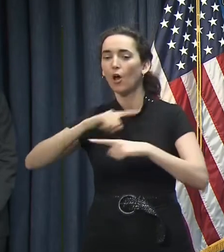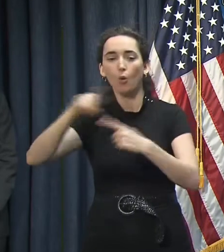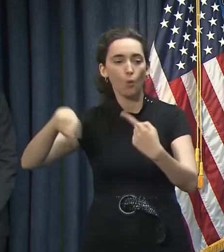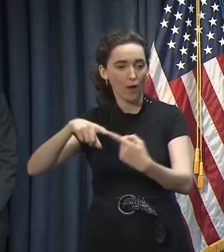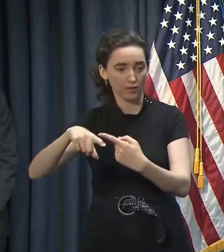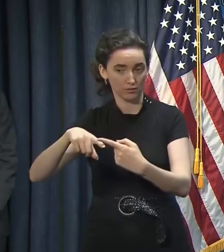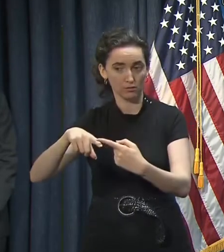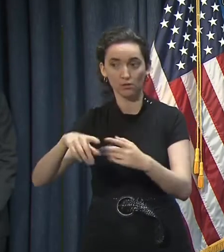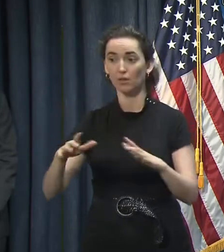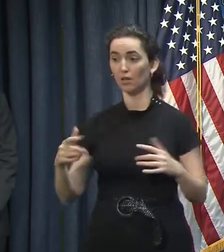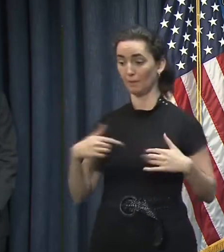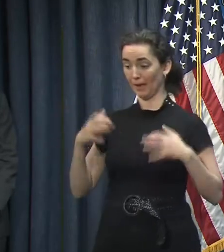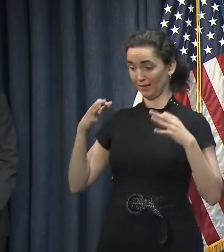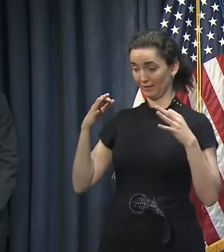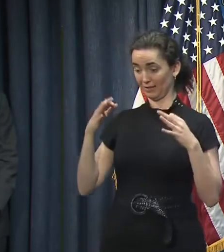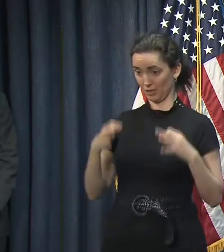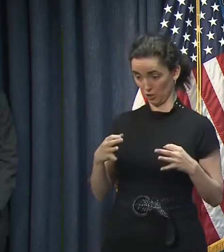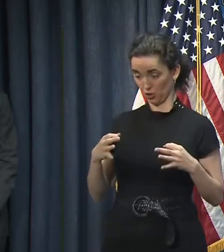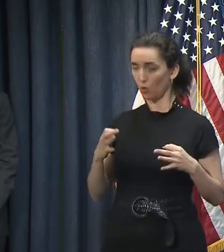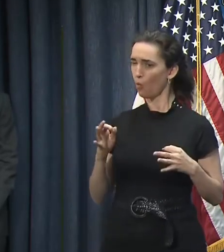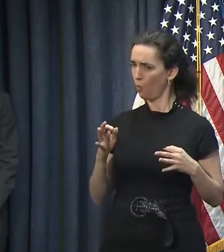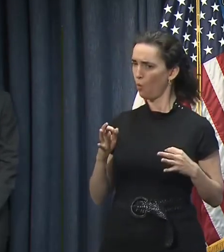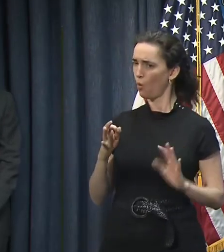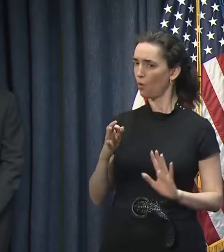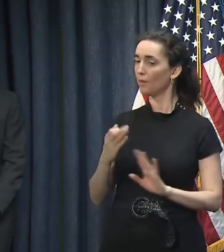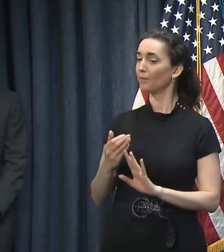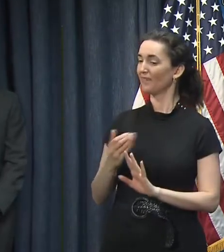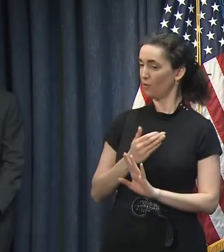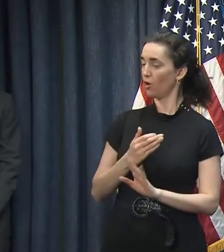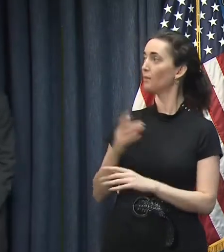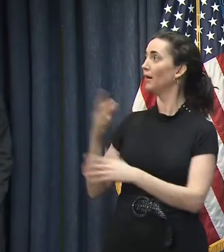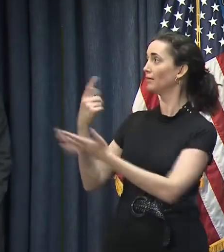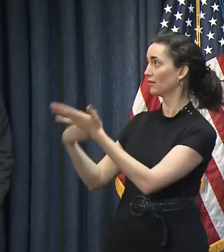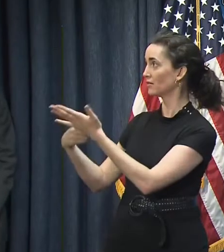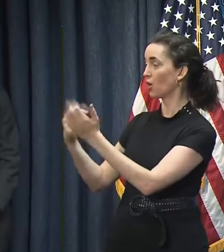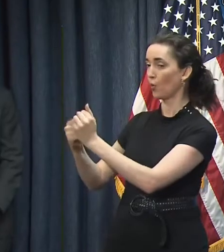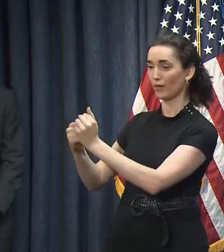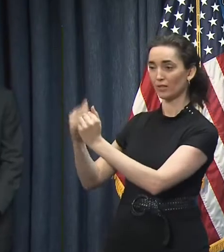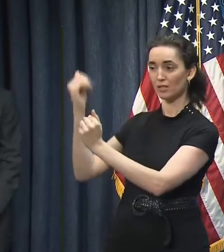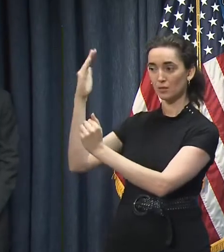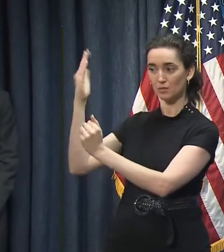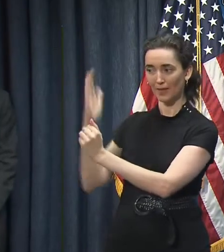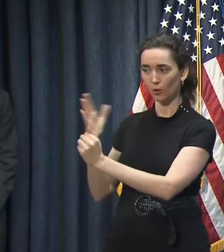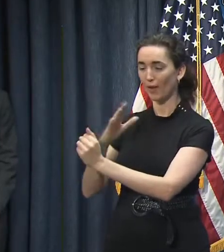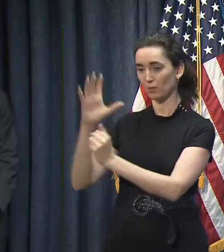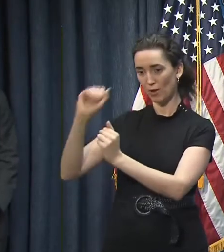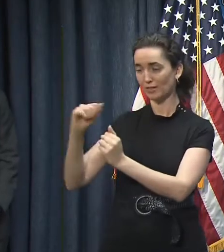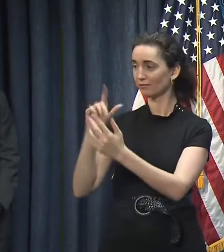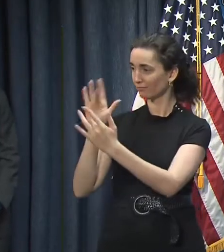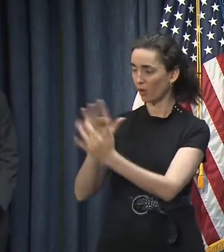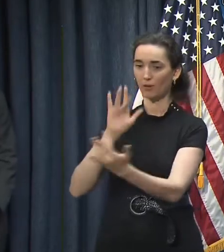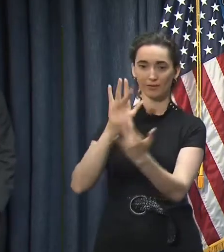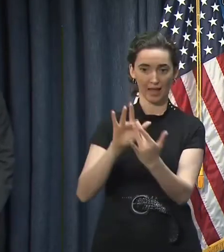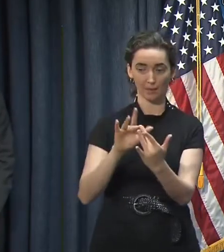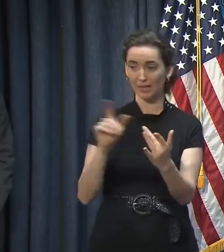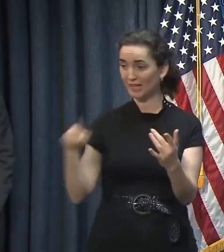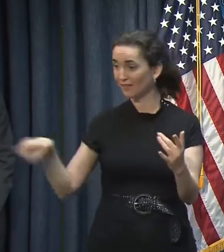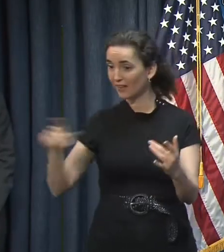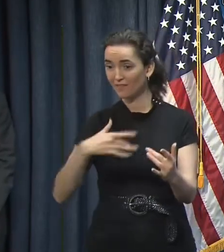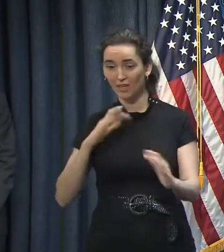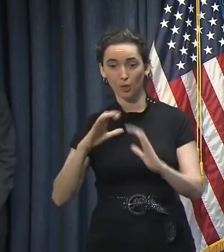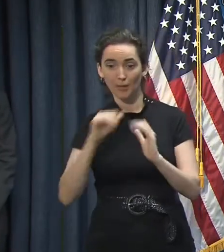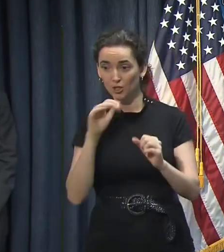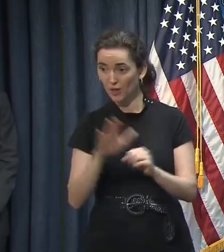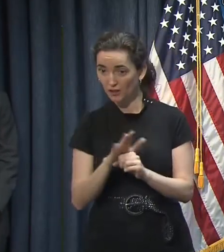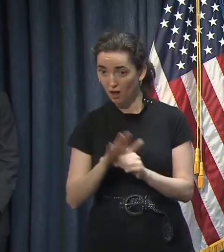announcing the decision, I got back on the phone with the Speaker and the President. If that's not enough communication for them, then